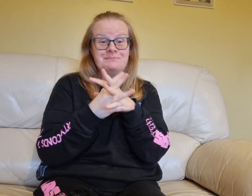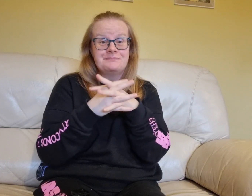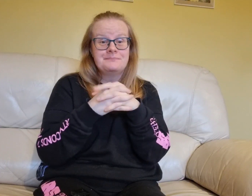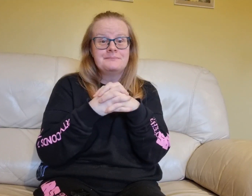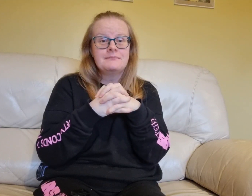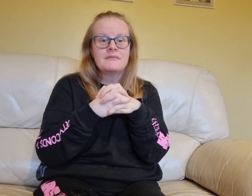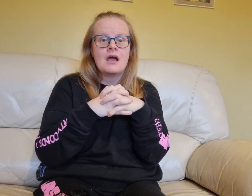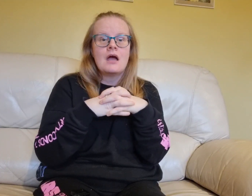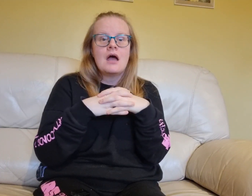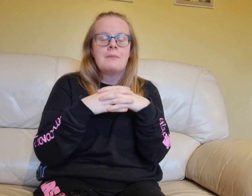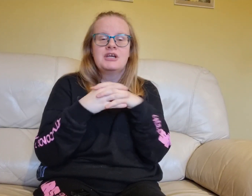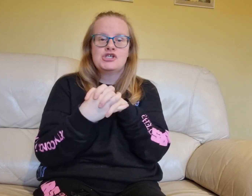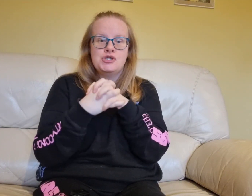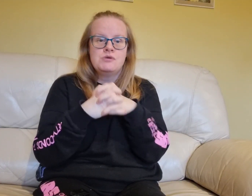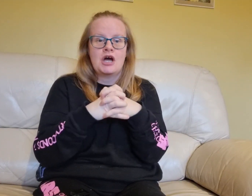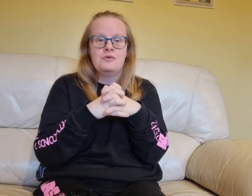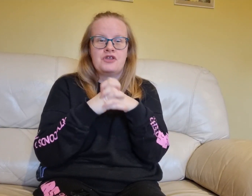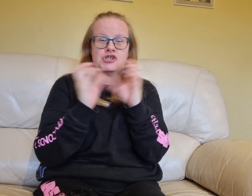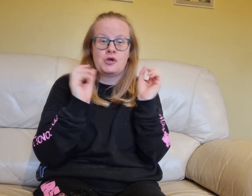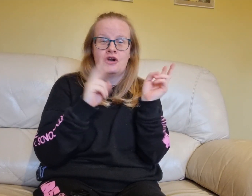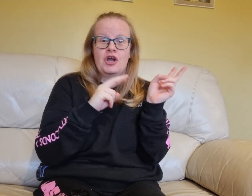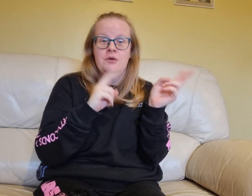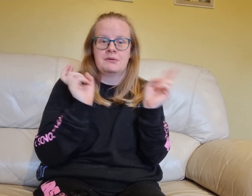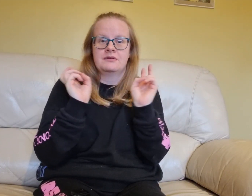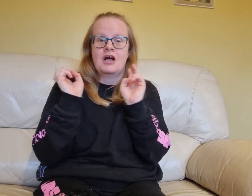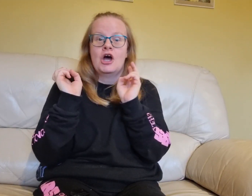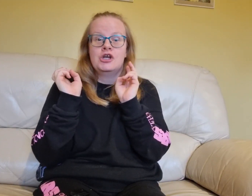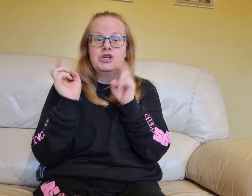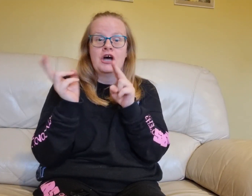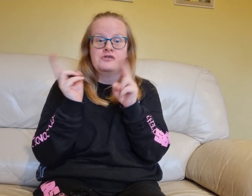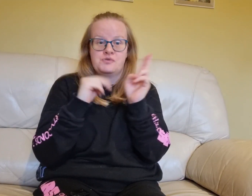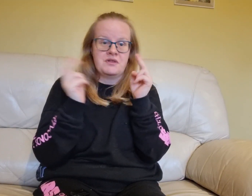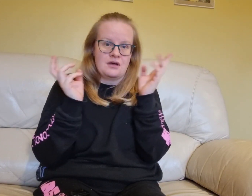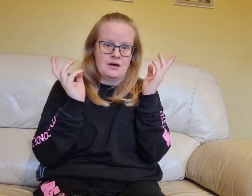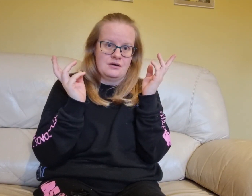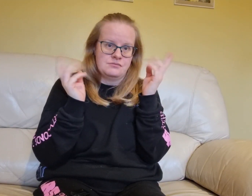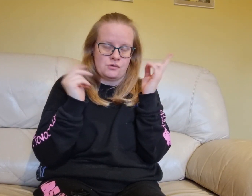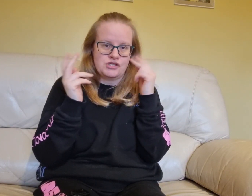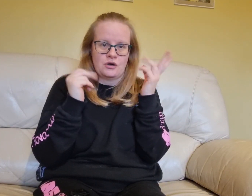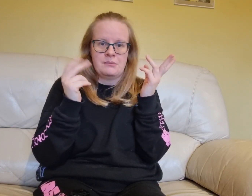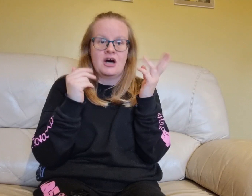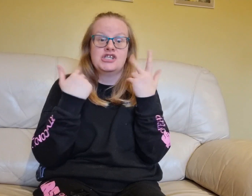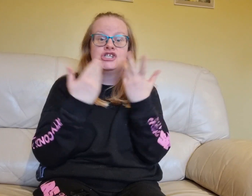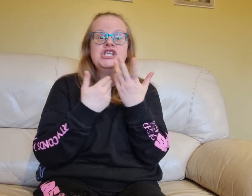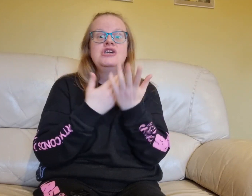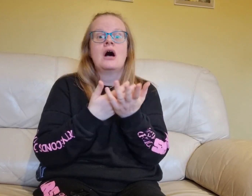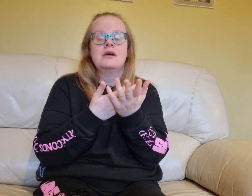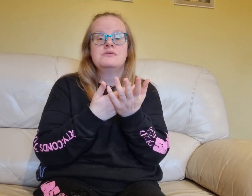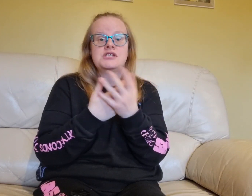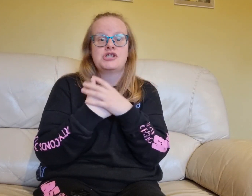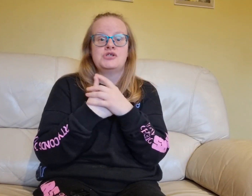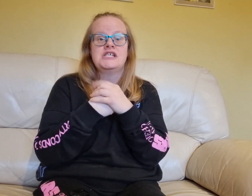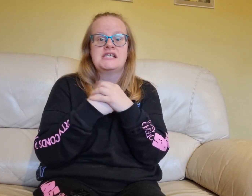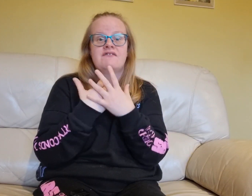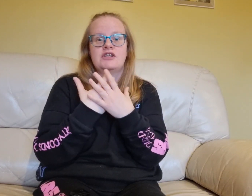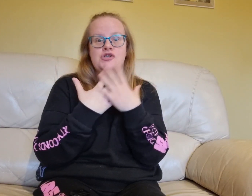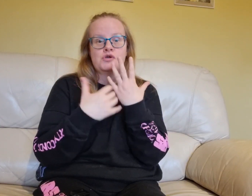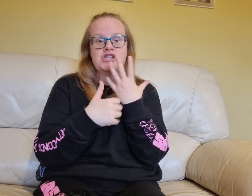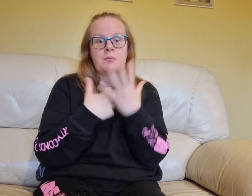because you know that Donna Noble knows with her Doctor Donna mind, she knows, so she's giving the Doctor the